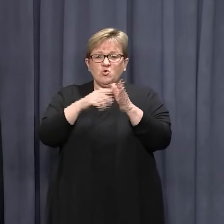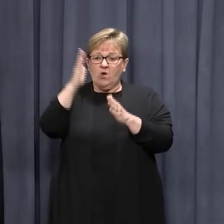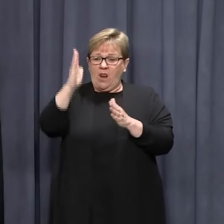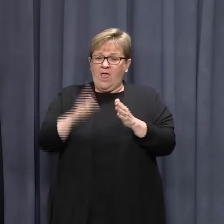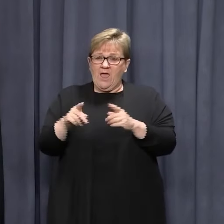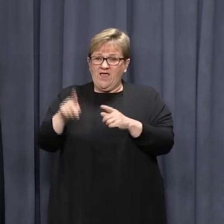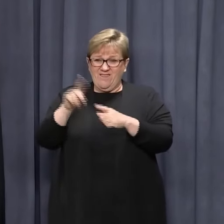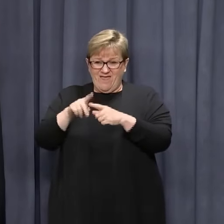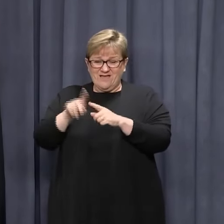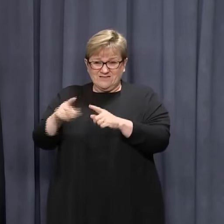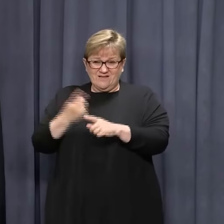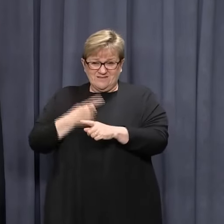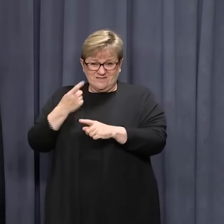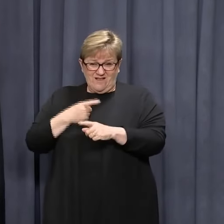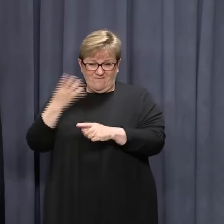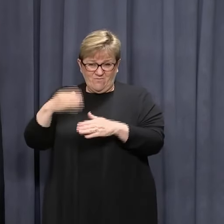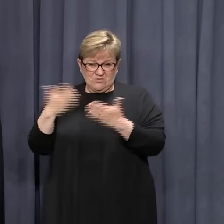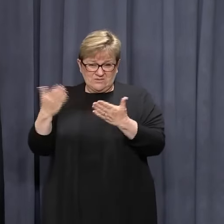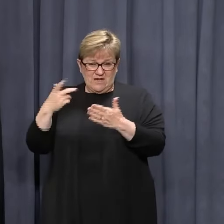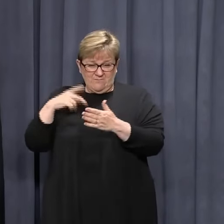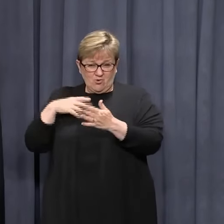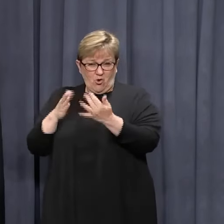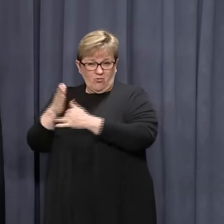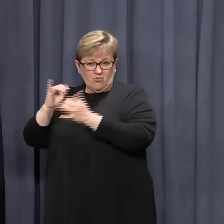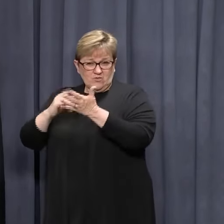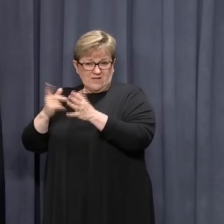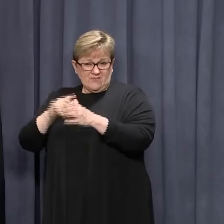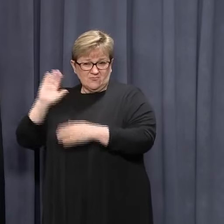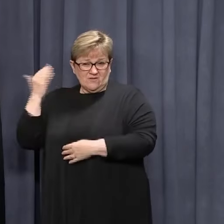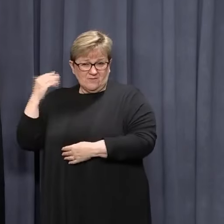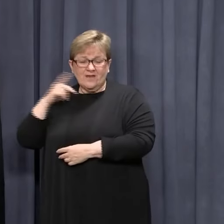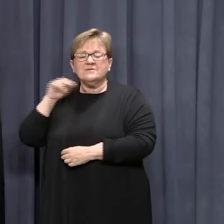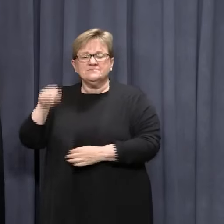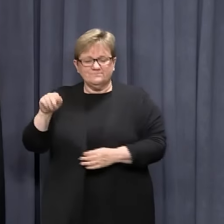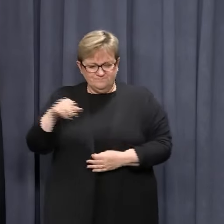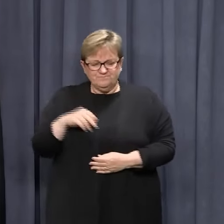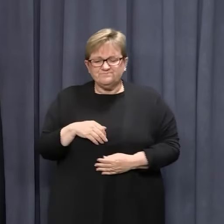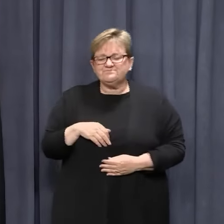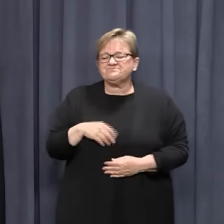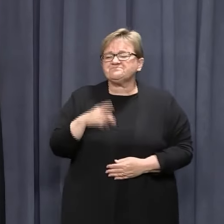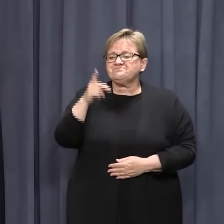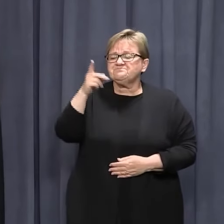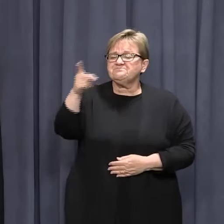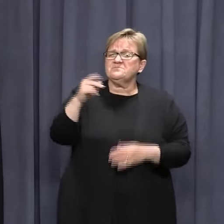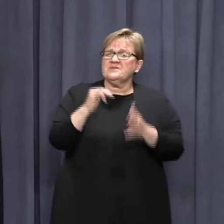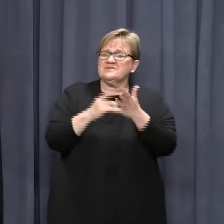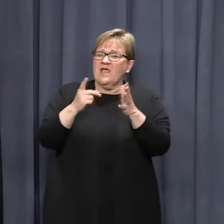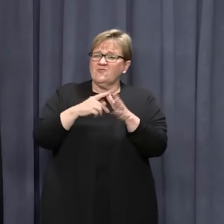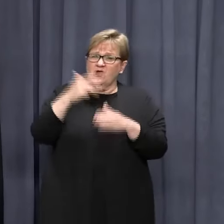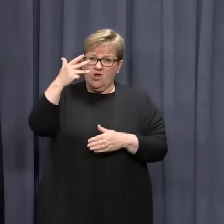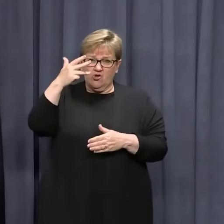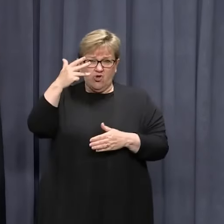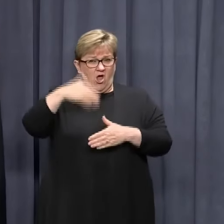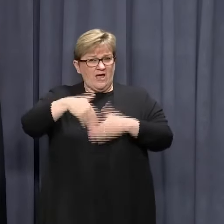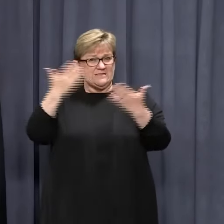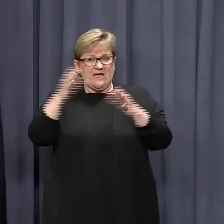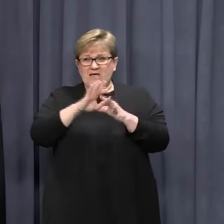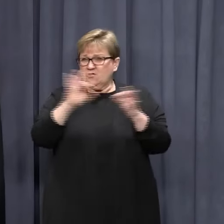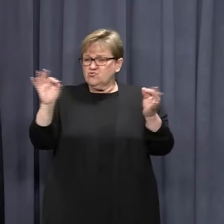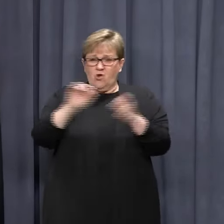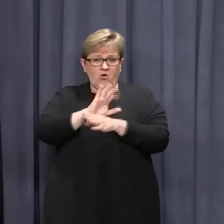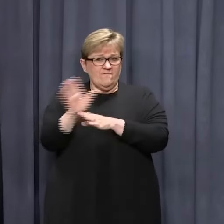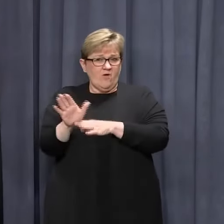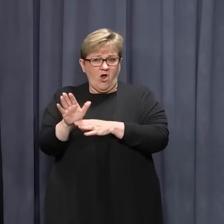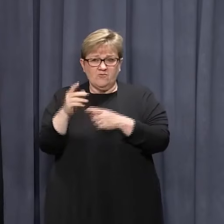they still have to self-quarantine for 14 days? Yeah. Okay. And again, on South Australia, so they've gone nine days with no community